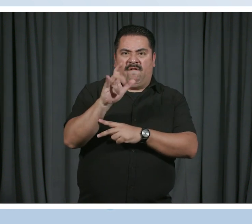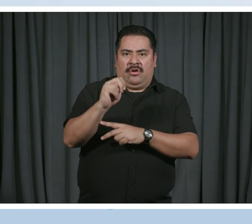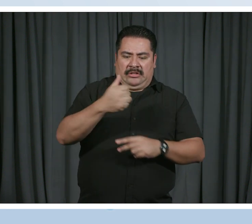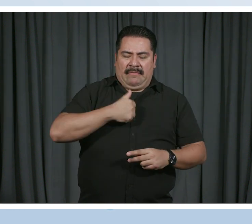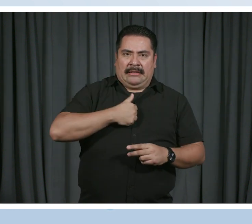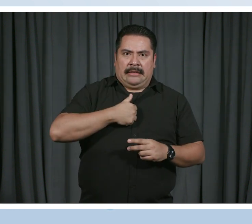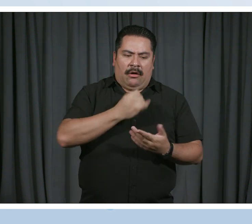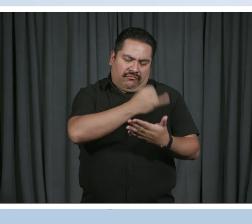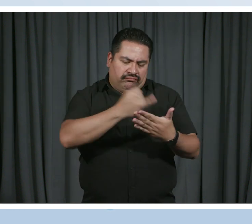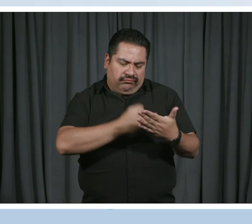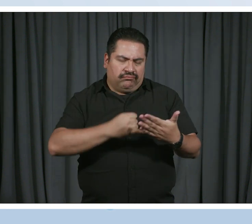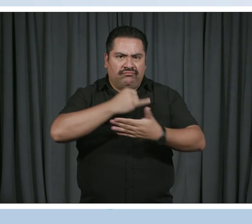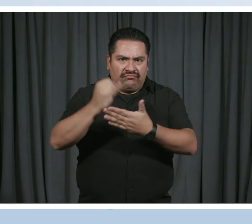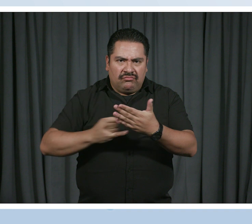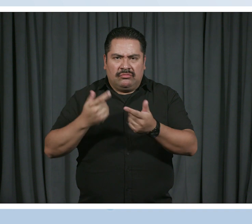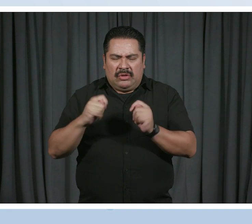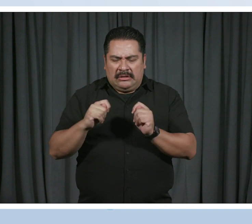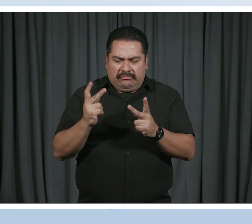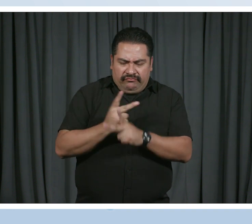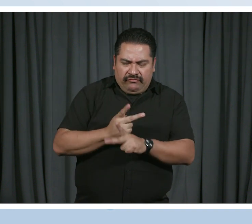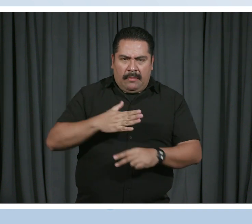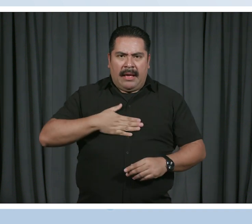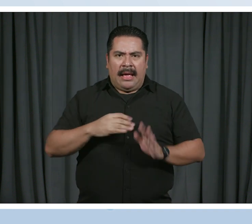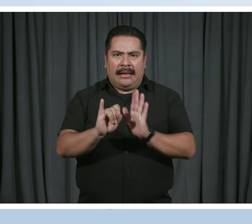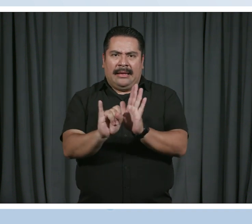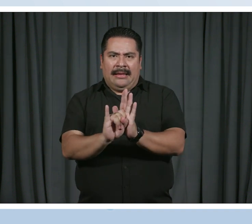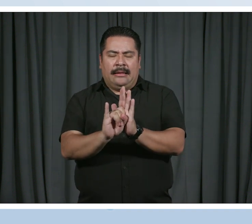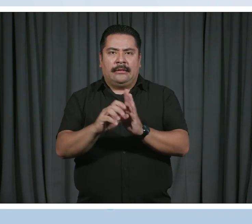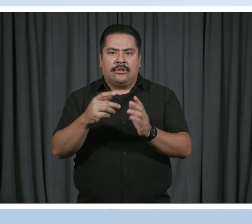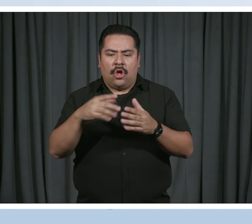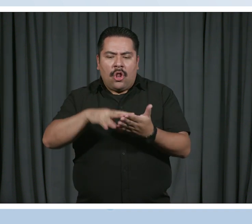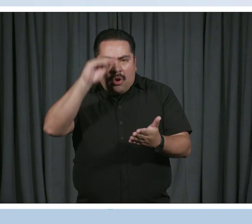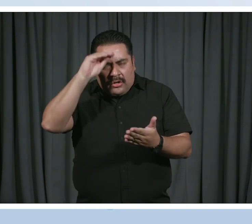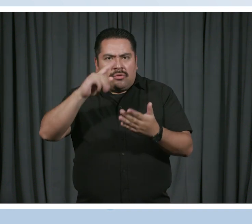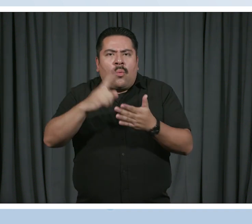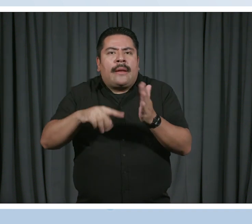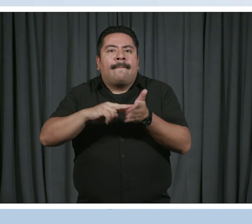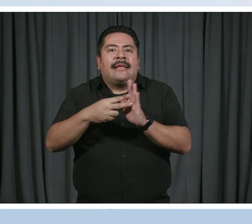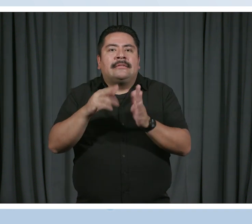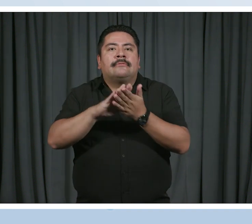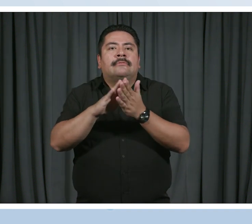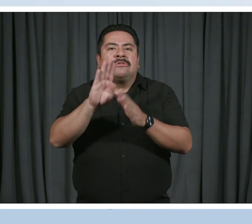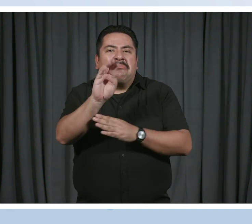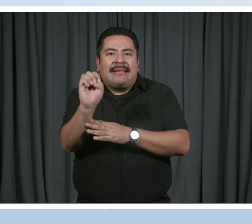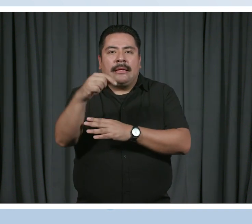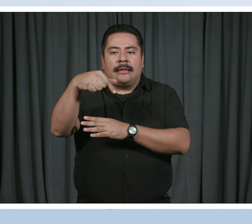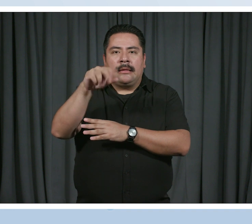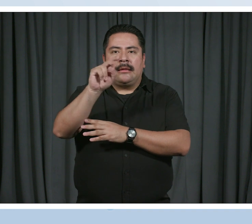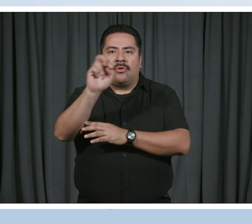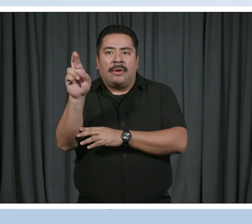you know, kind of navigated my identity and learned what it meant to be queer. I grew up on the South Side